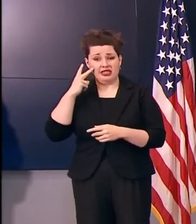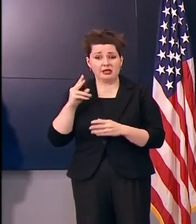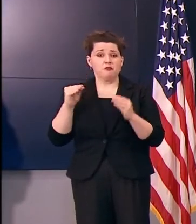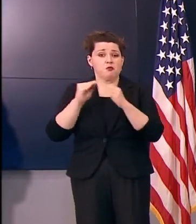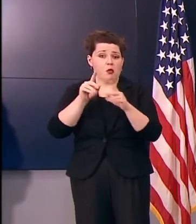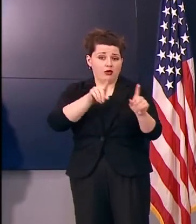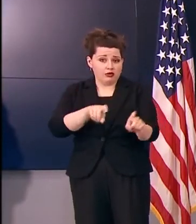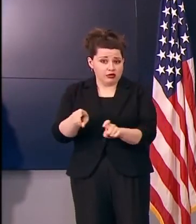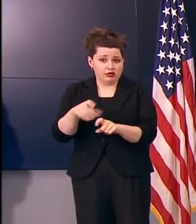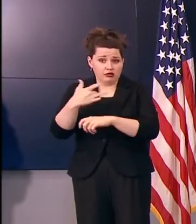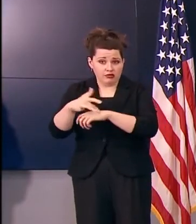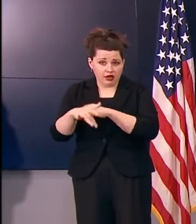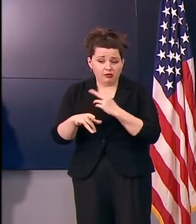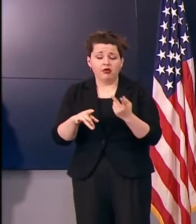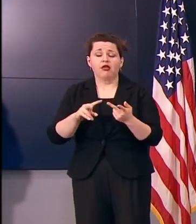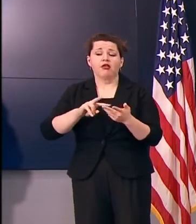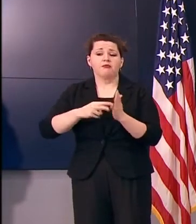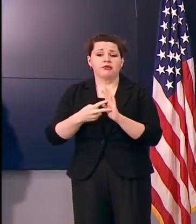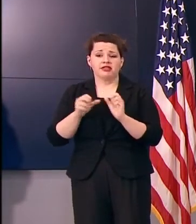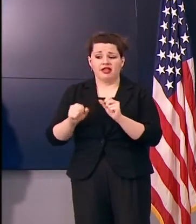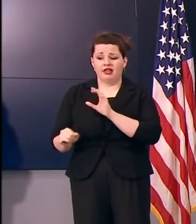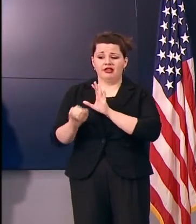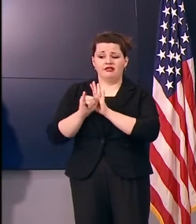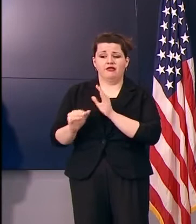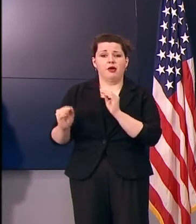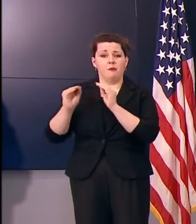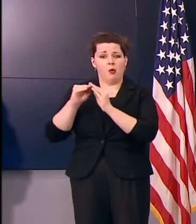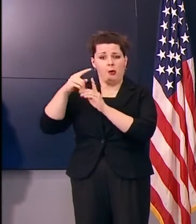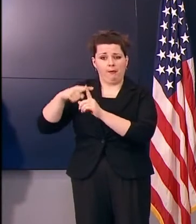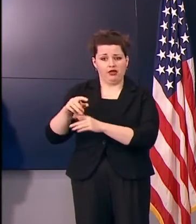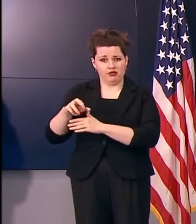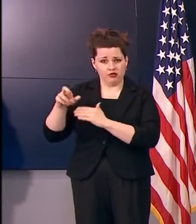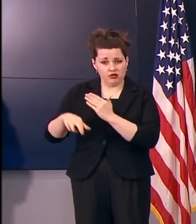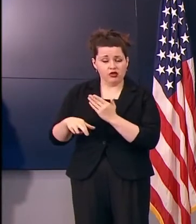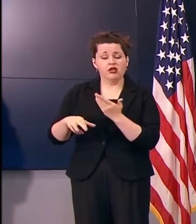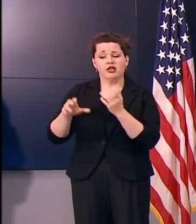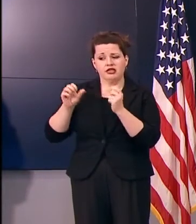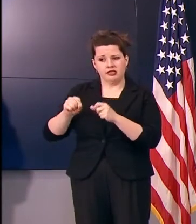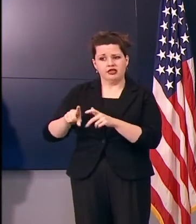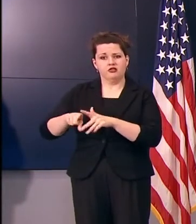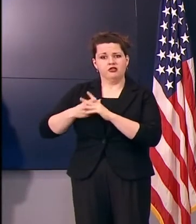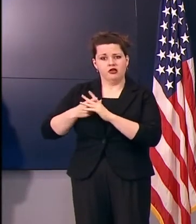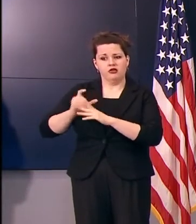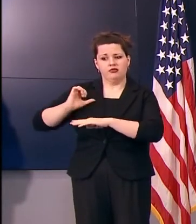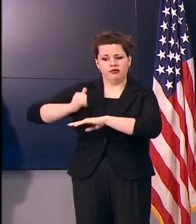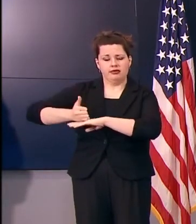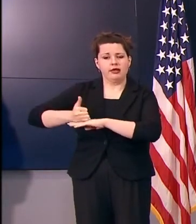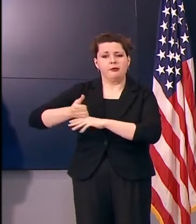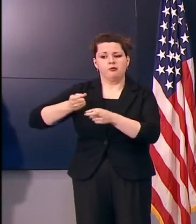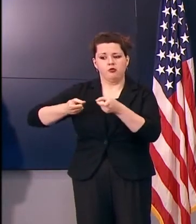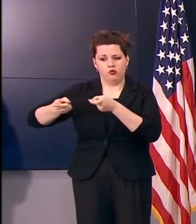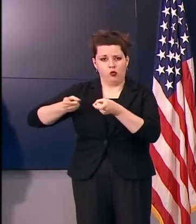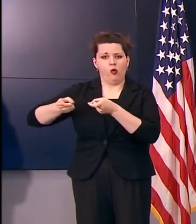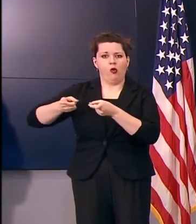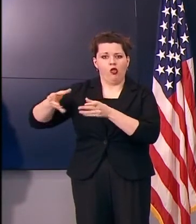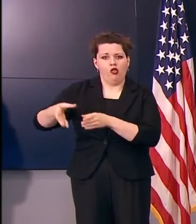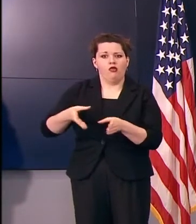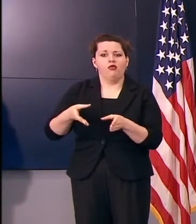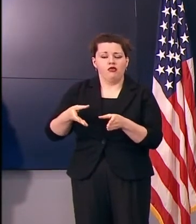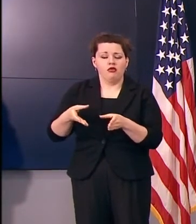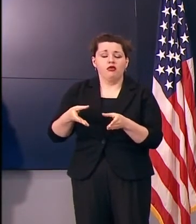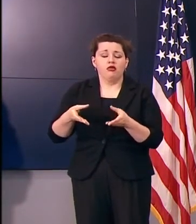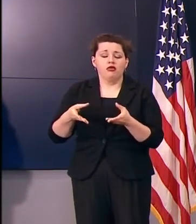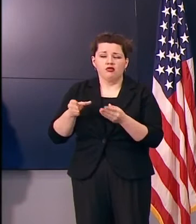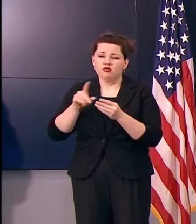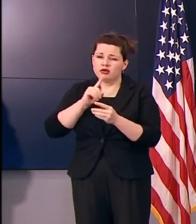resources, we're able to identify additional cases, and we're able to implement control measures in a more targeted way. And